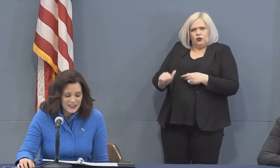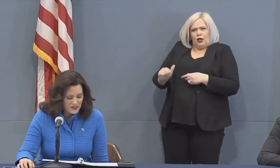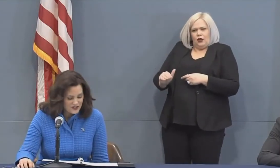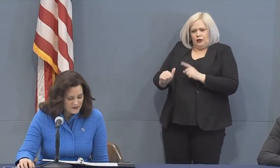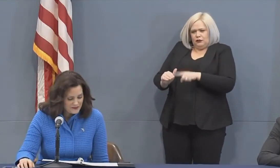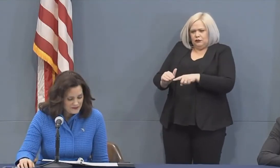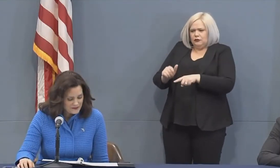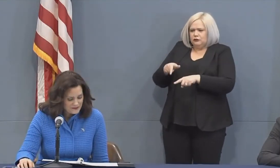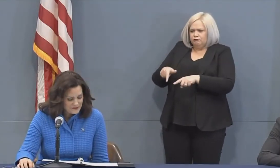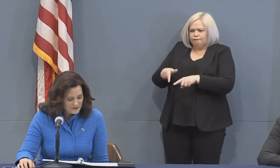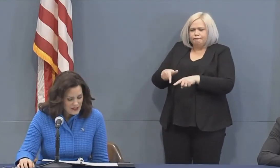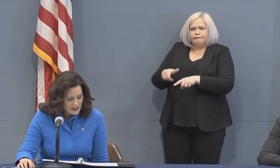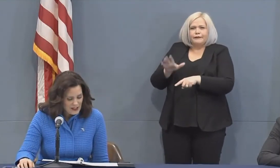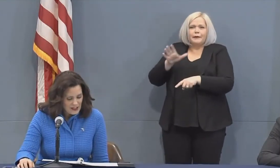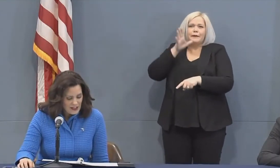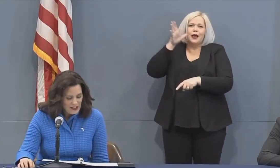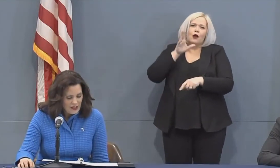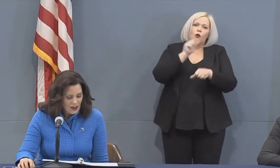son of a doctor.